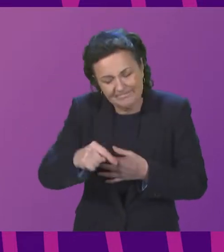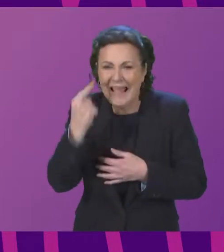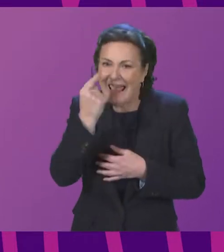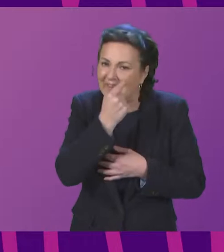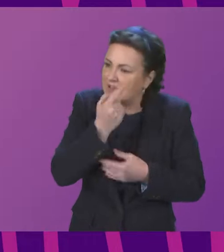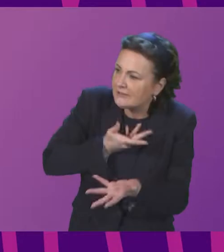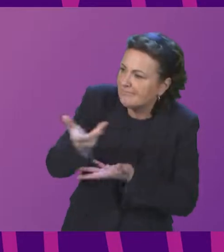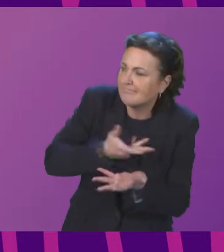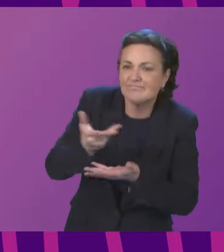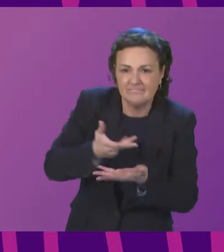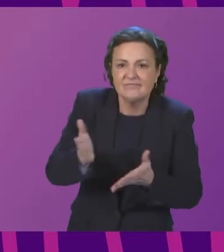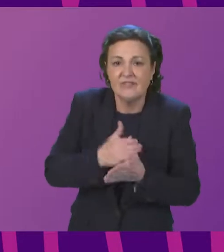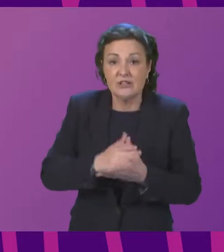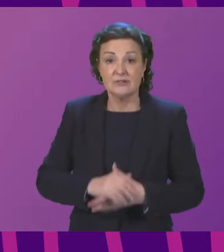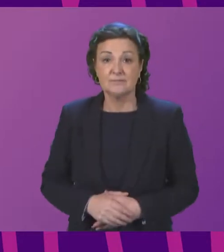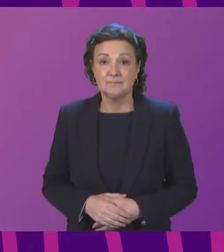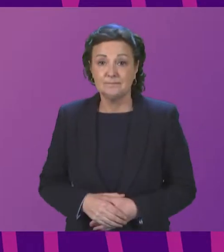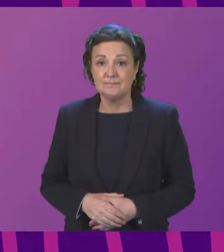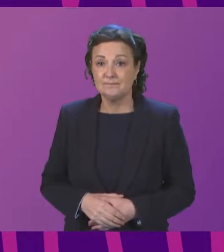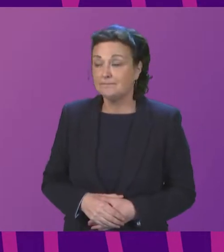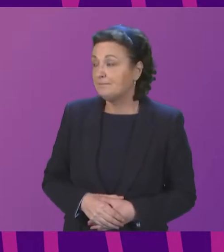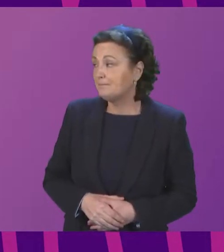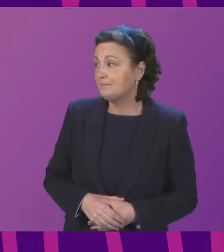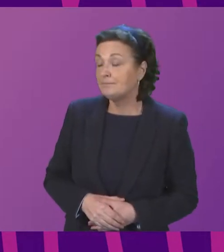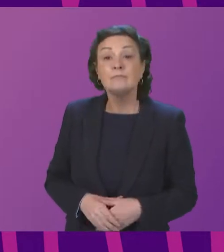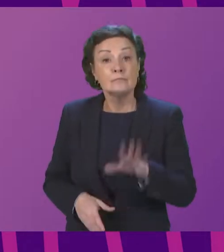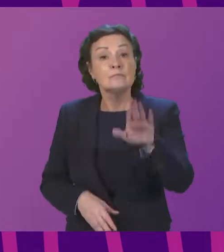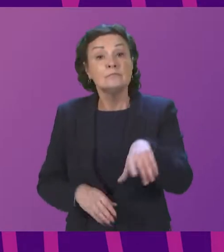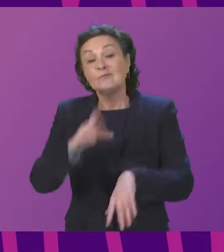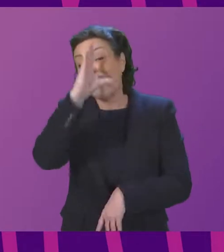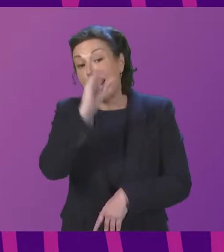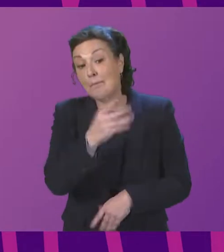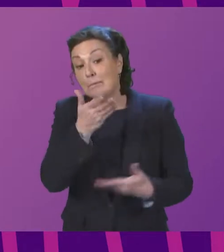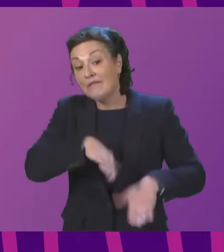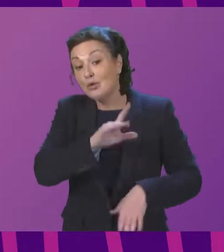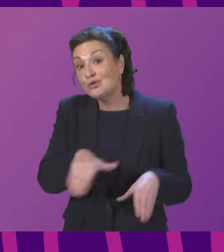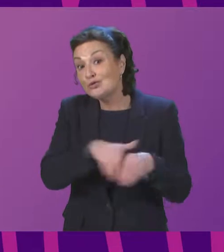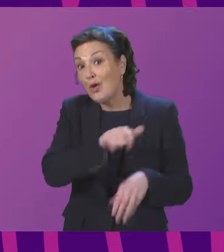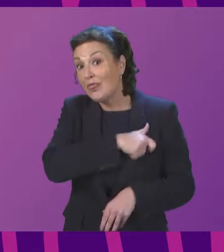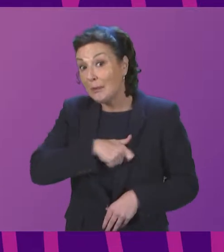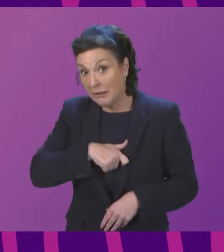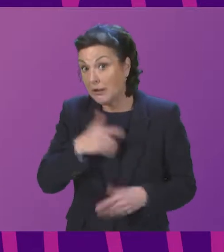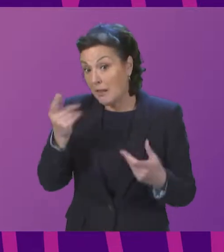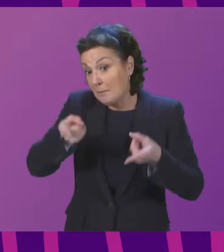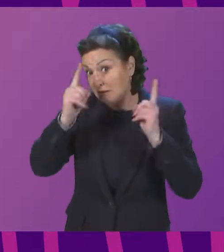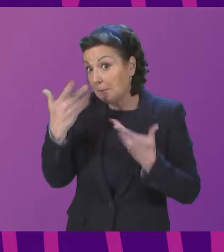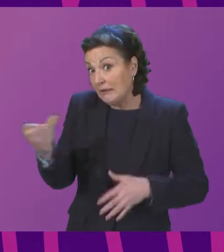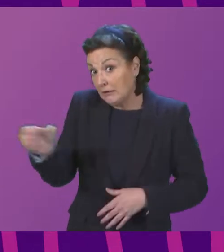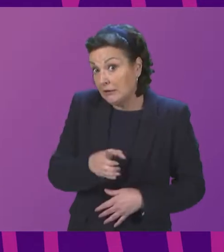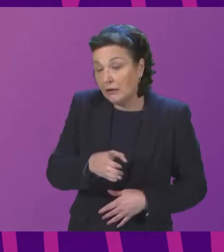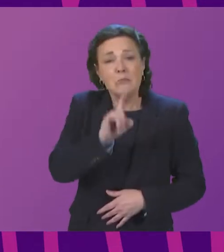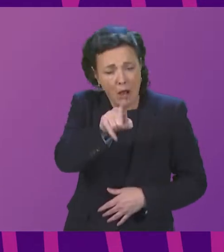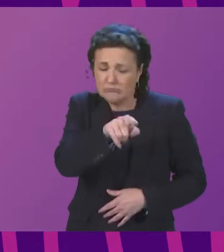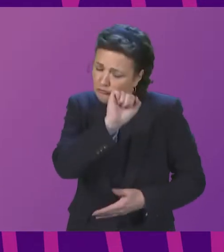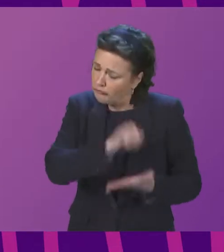thank you uh we did actually have sort of prior to your joining the committee we did have the minister but I think there's every reason to suggest that we might wish to have the